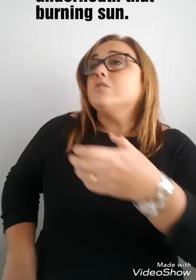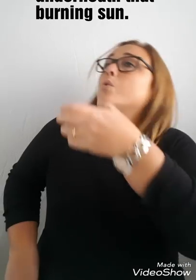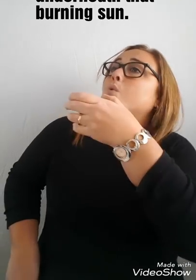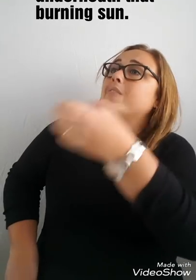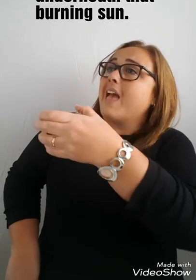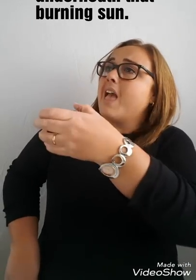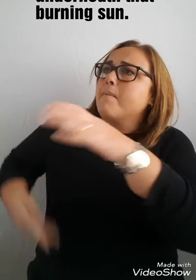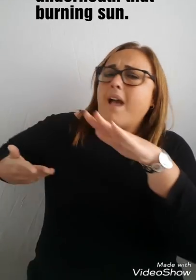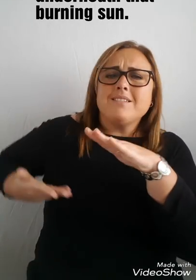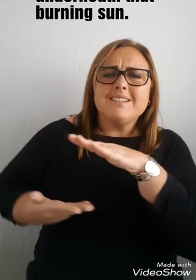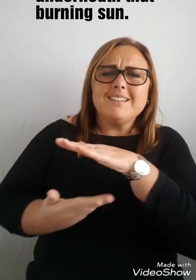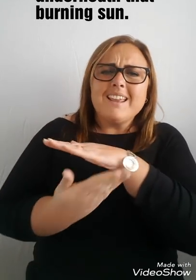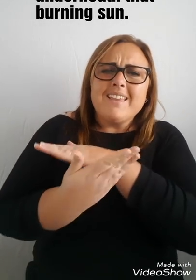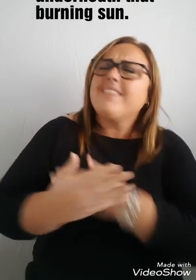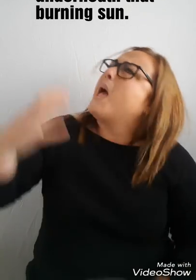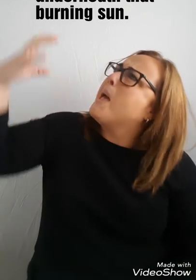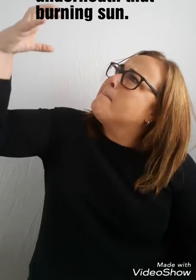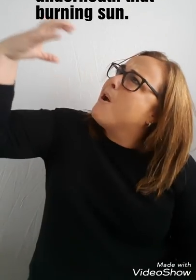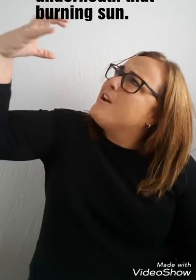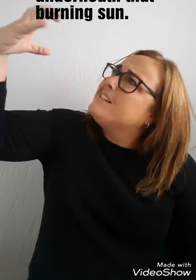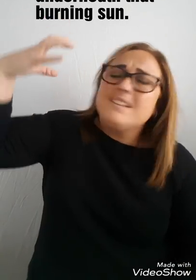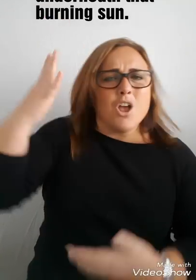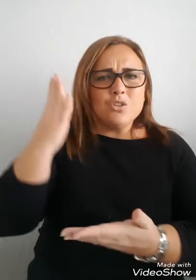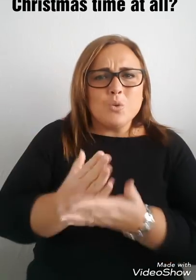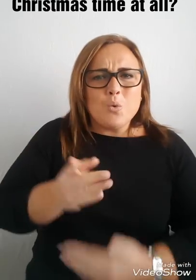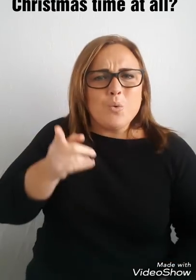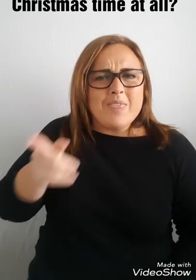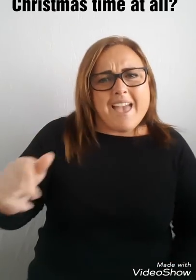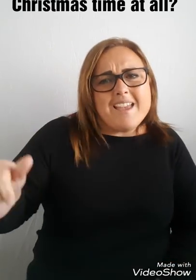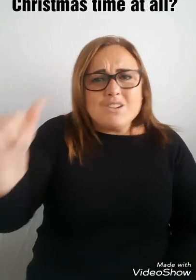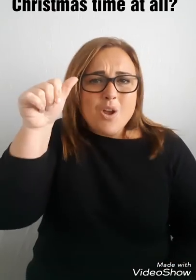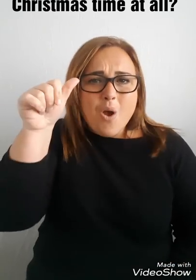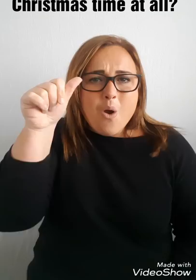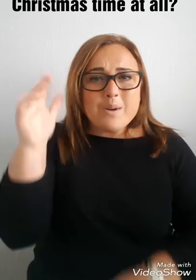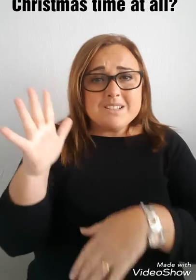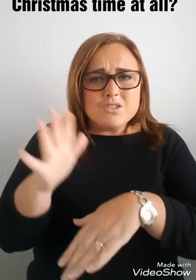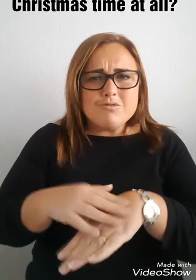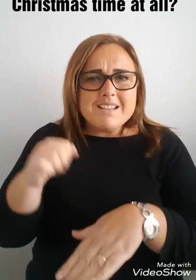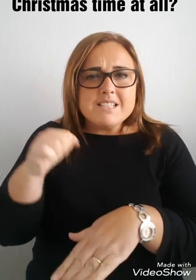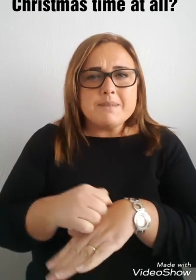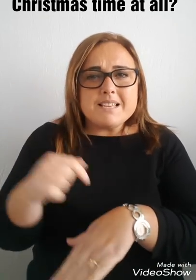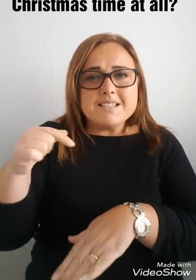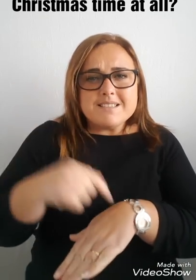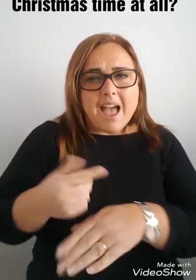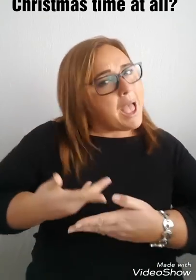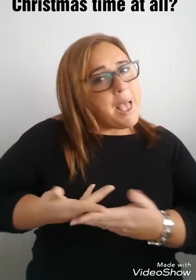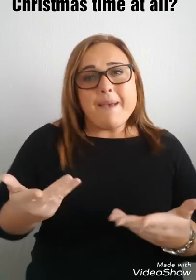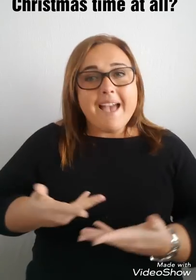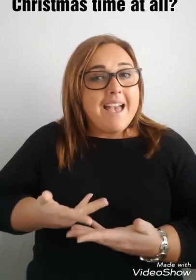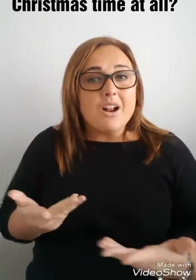they know it's Christmas time at